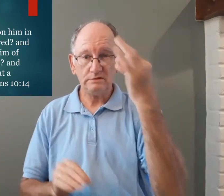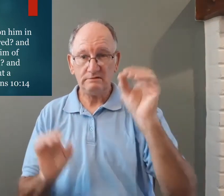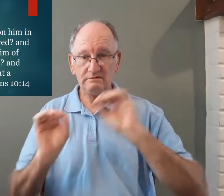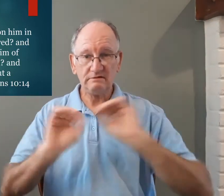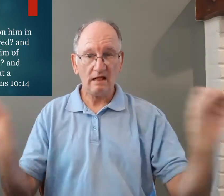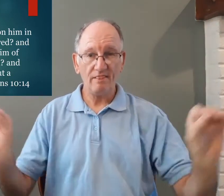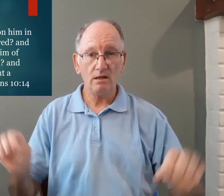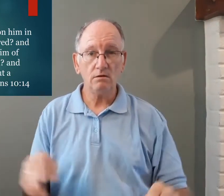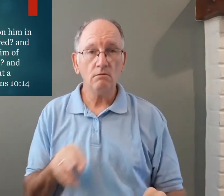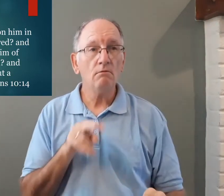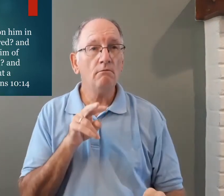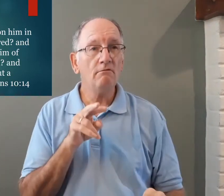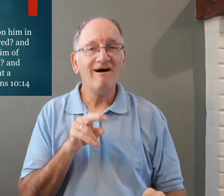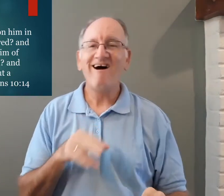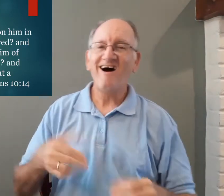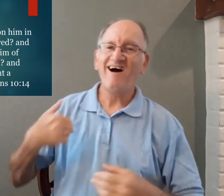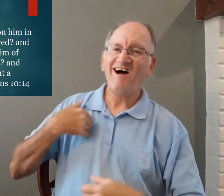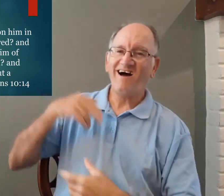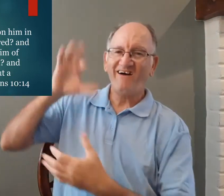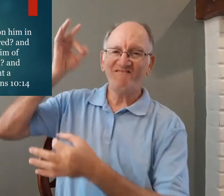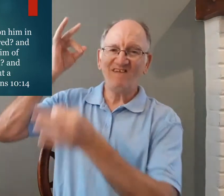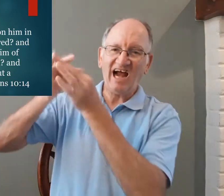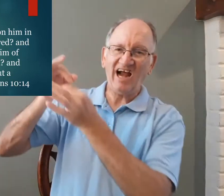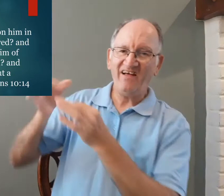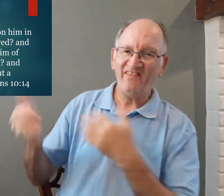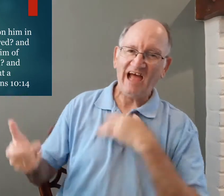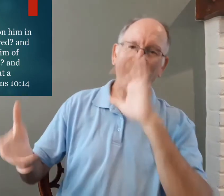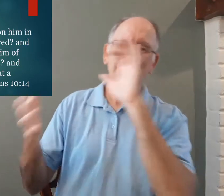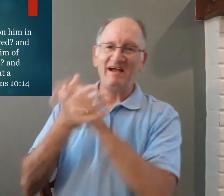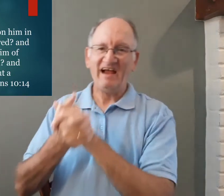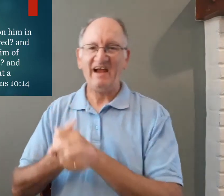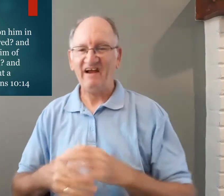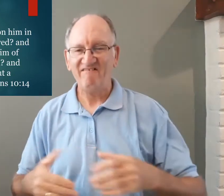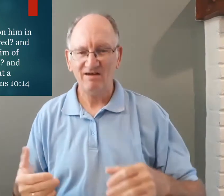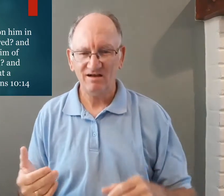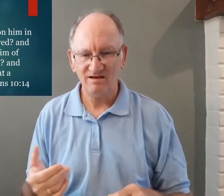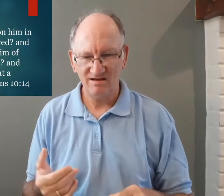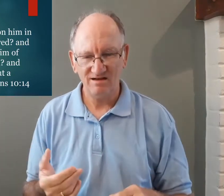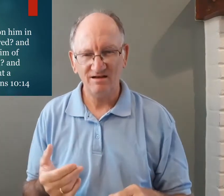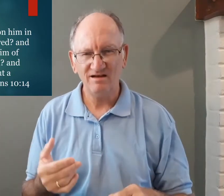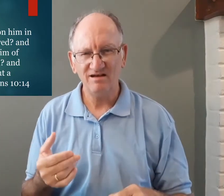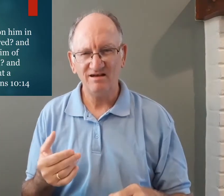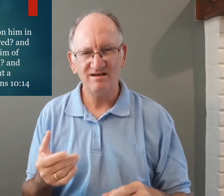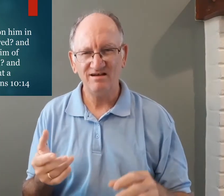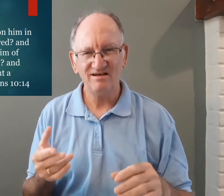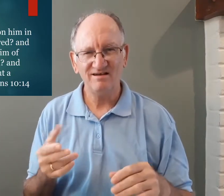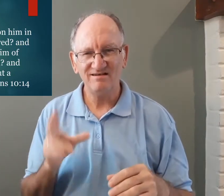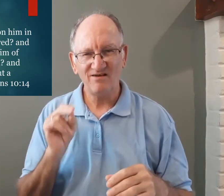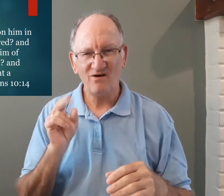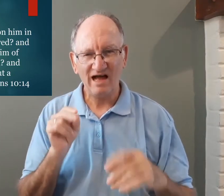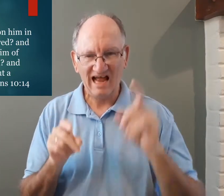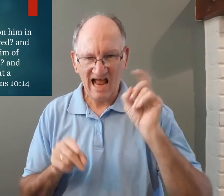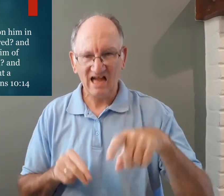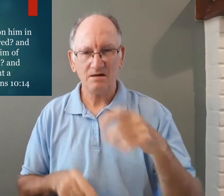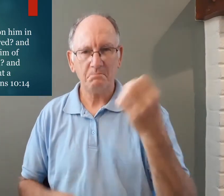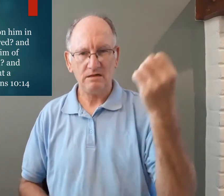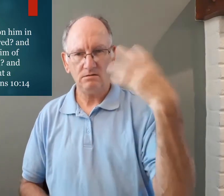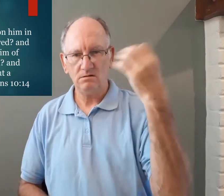if there's no preaching or nothing to tell them no one to tell them the person can just all of a sudden say hey I believe